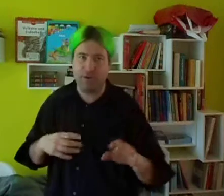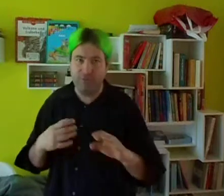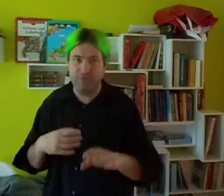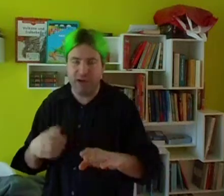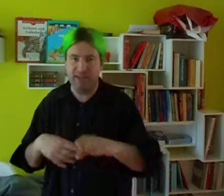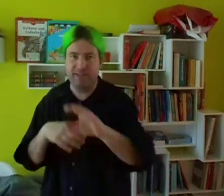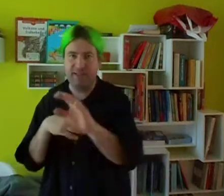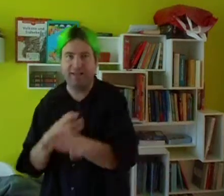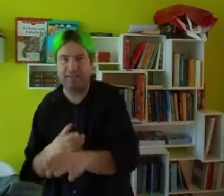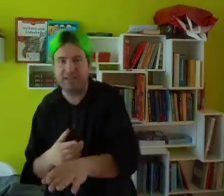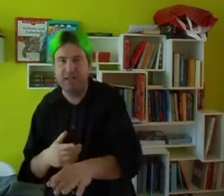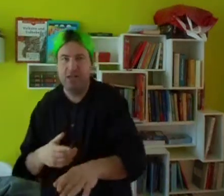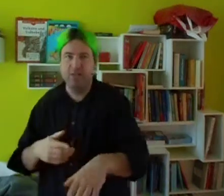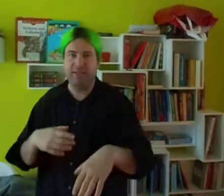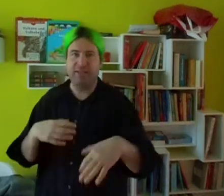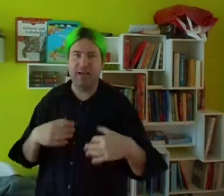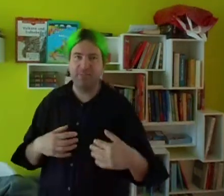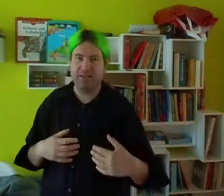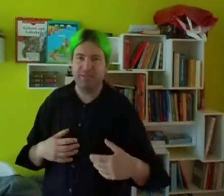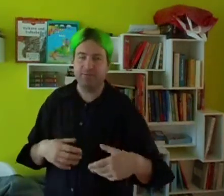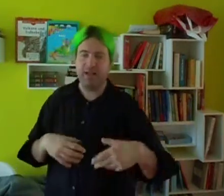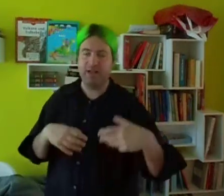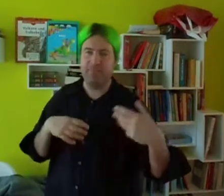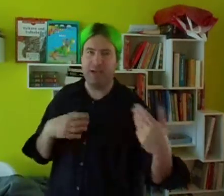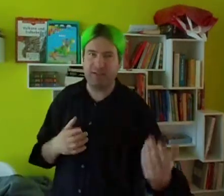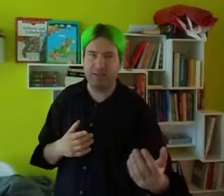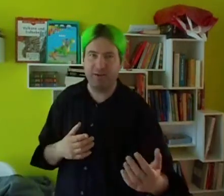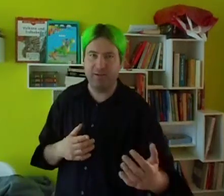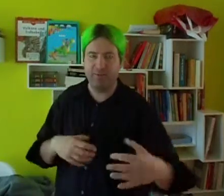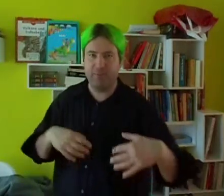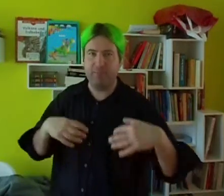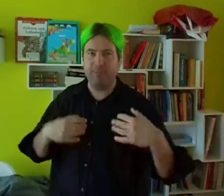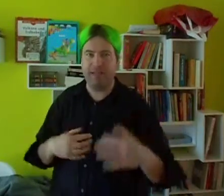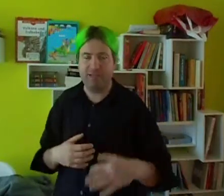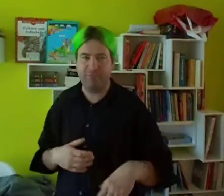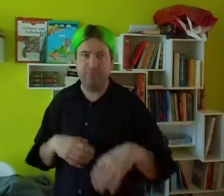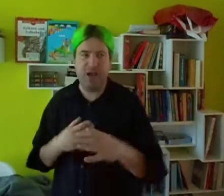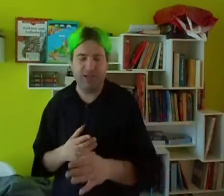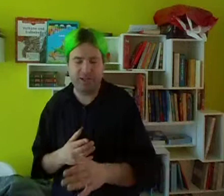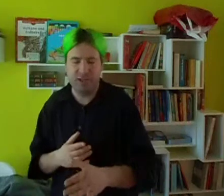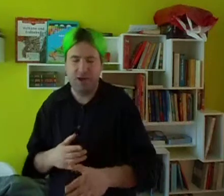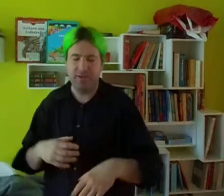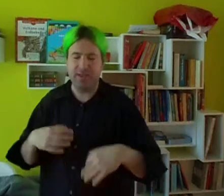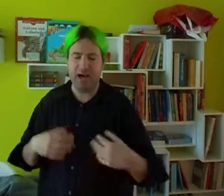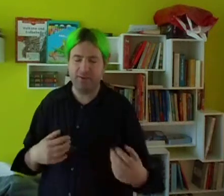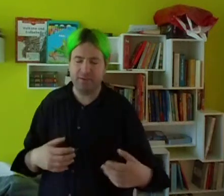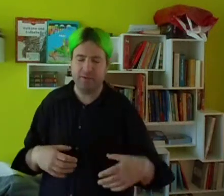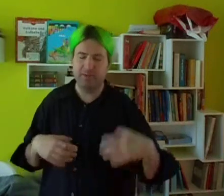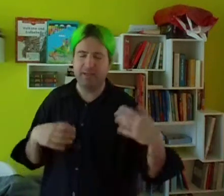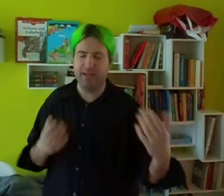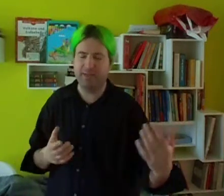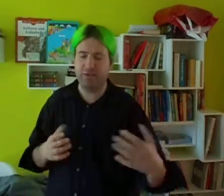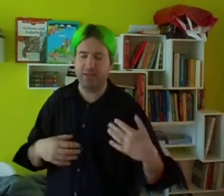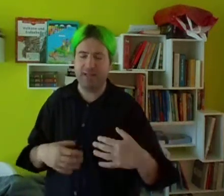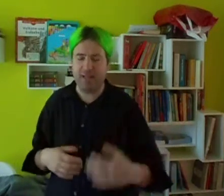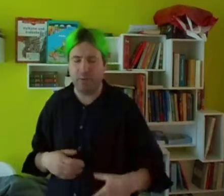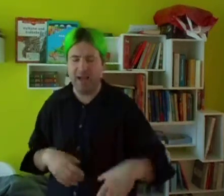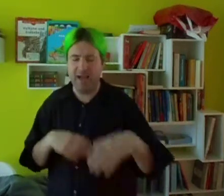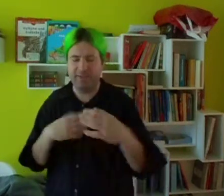fantastic Became a straight up actor from a planet fresh On the outskirts states call it NYS